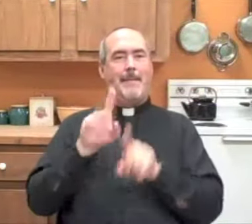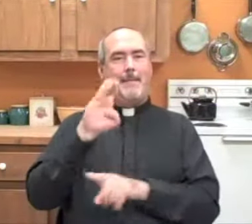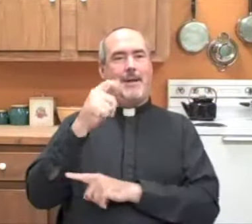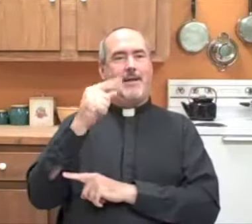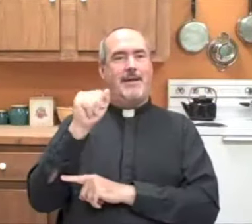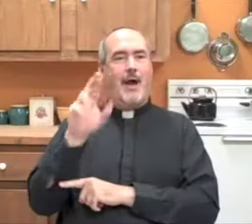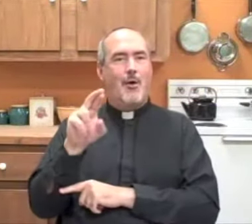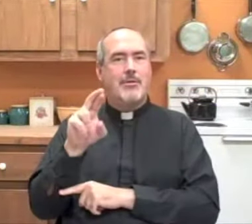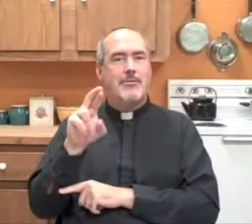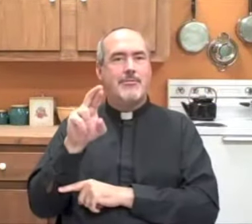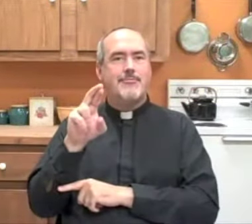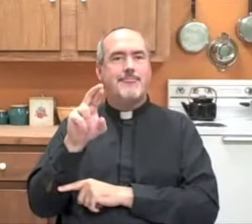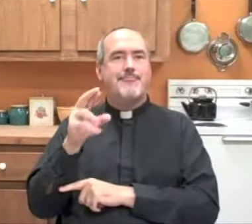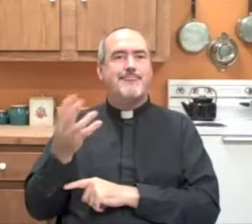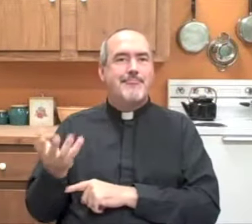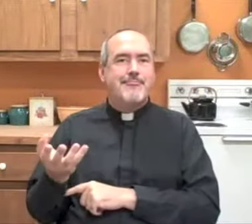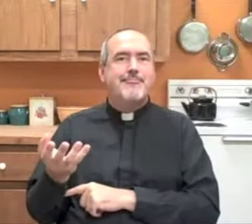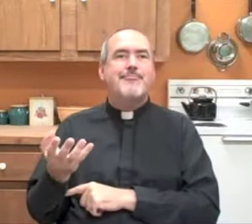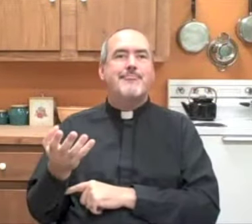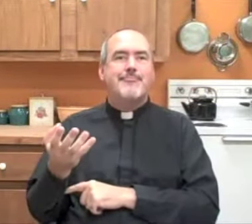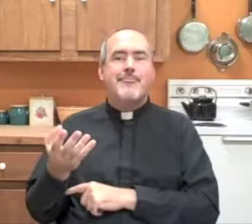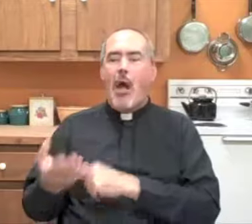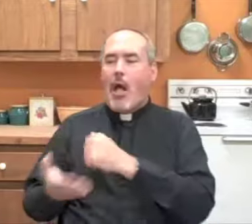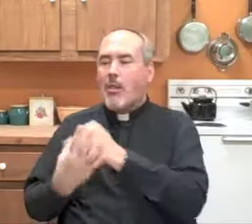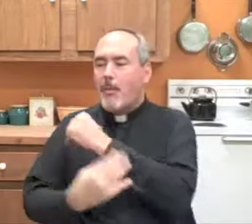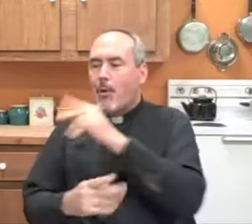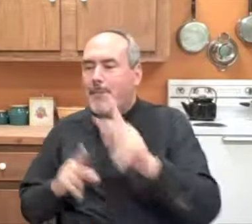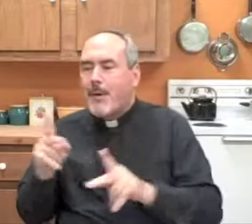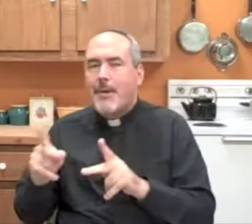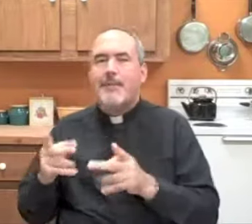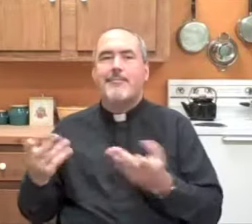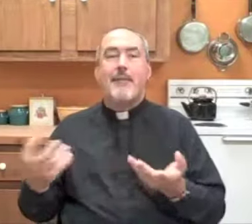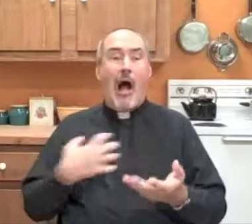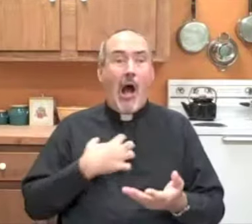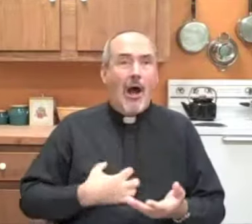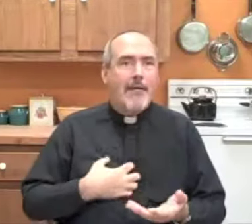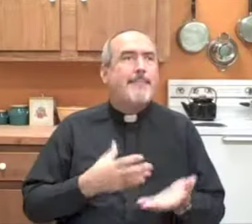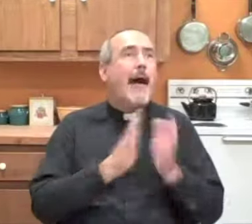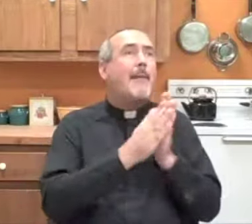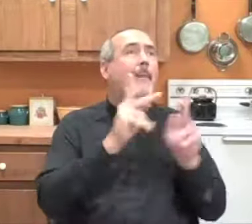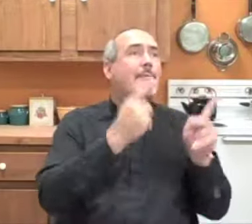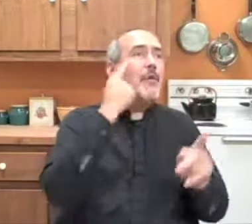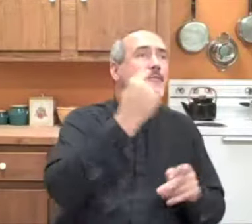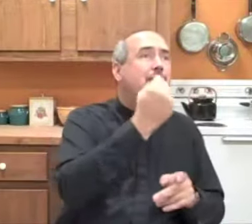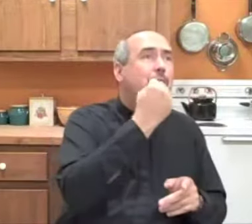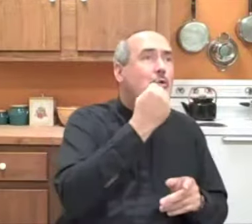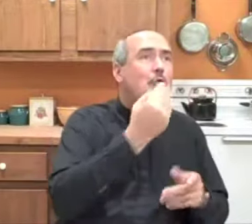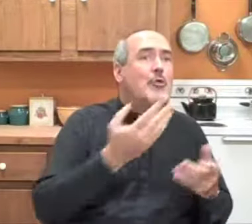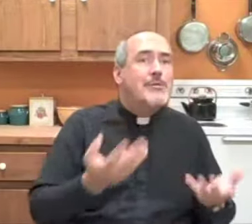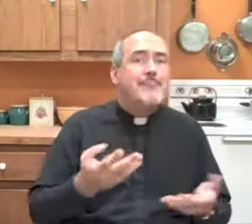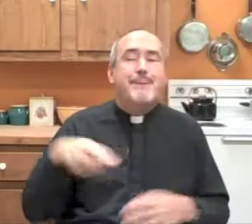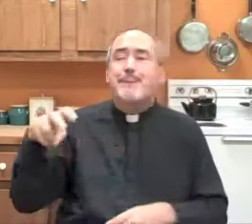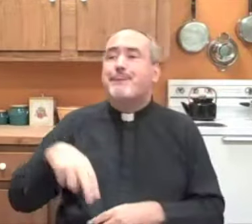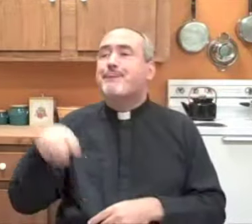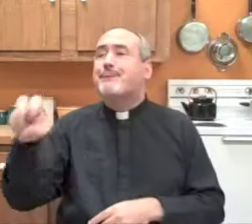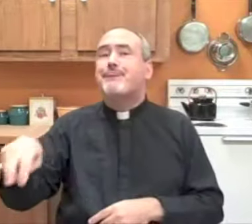St. Francis lived alone and lived as a beggar from then on, helping poor people. And he would beg for food.